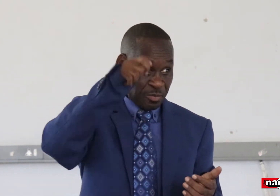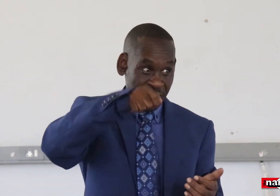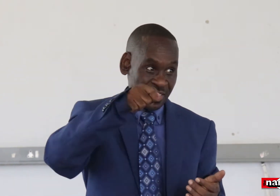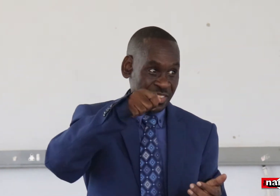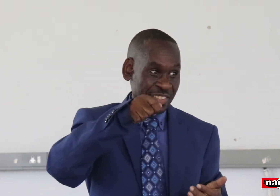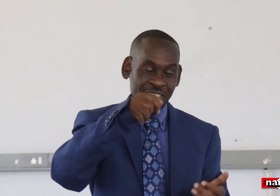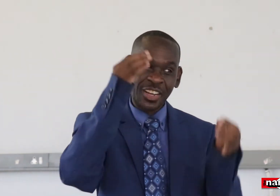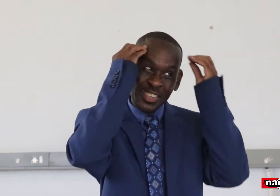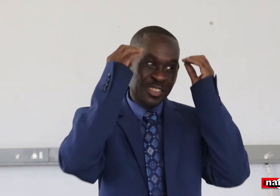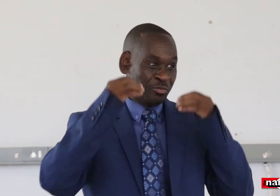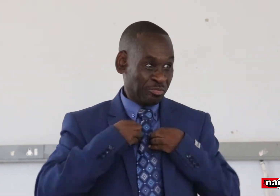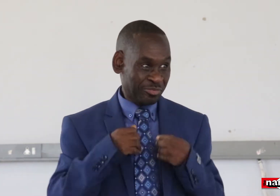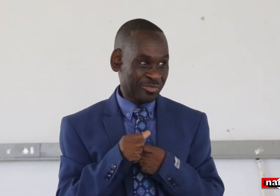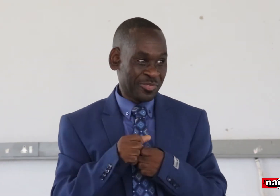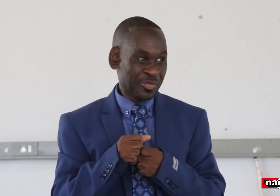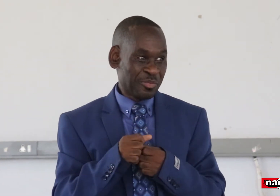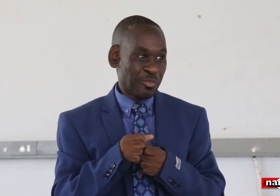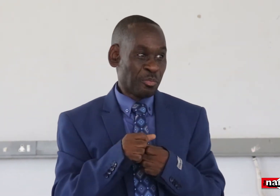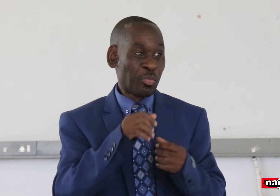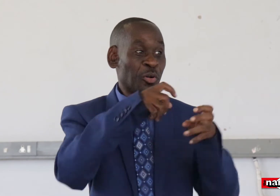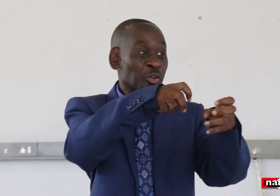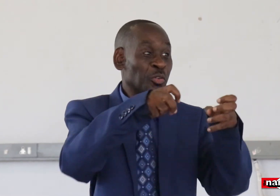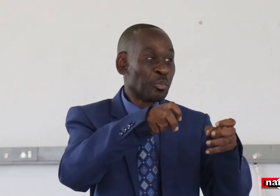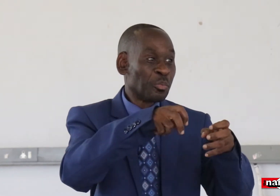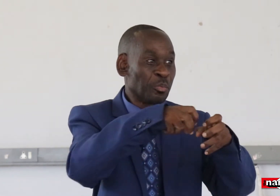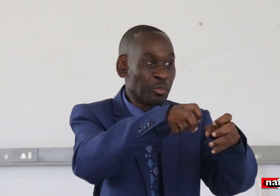Council, the National Survey Council.